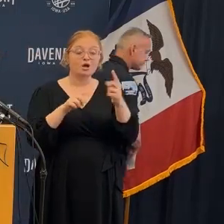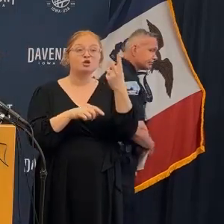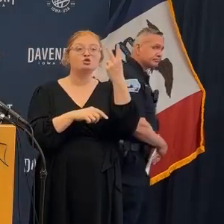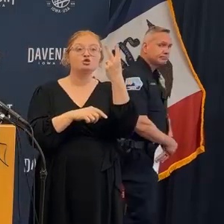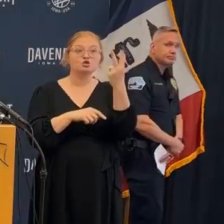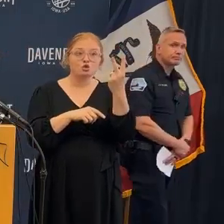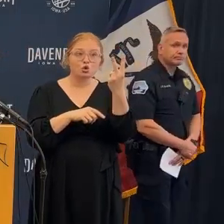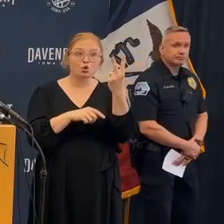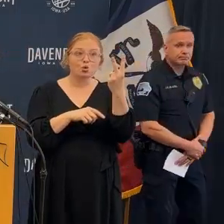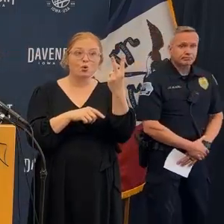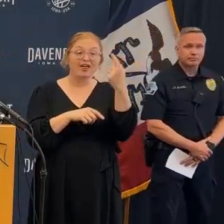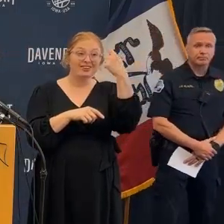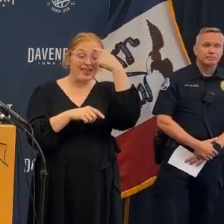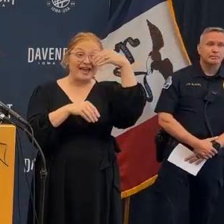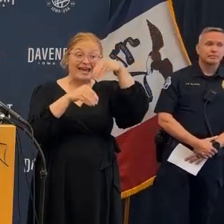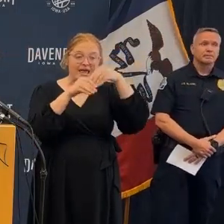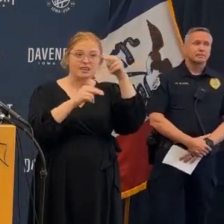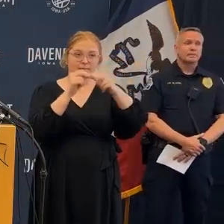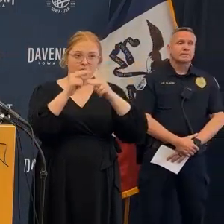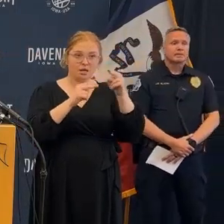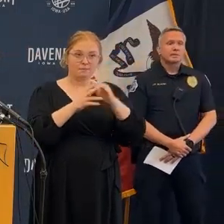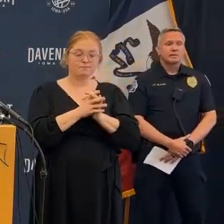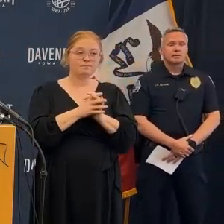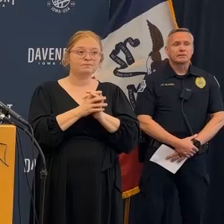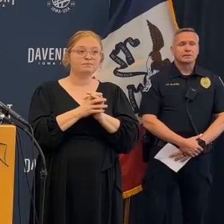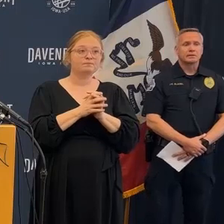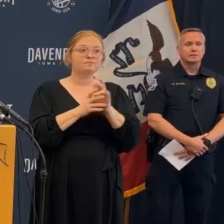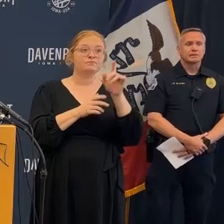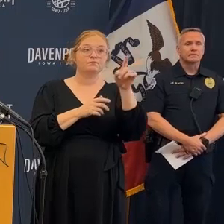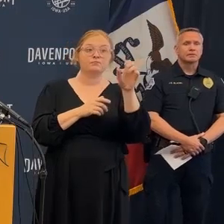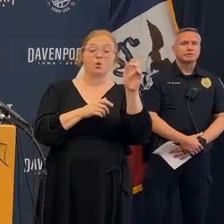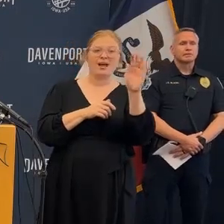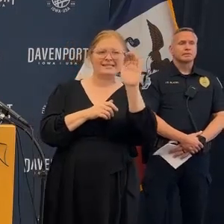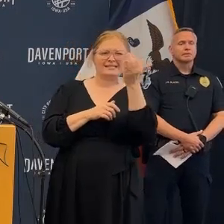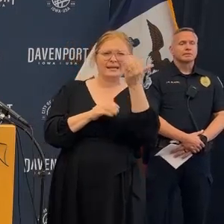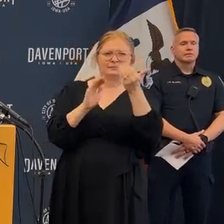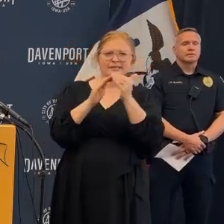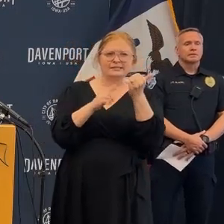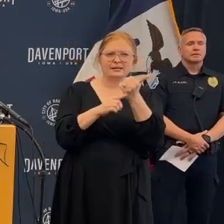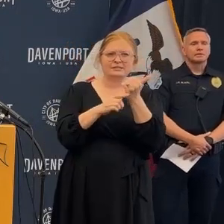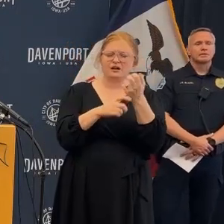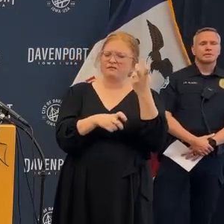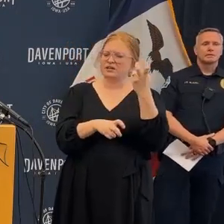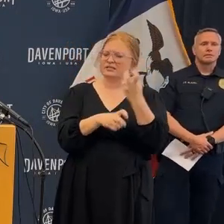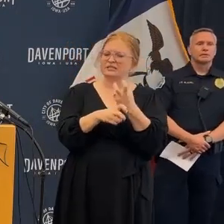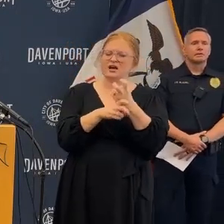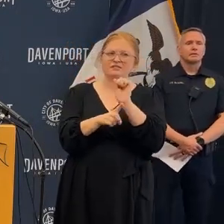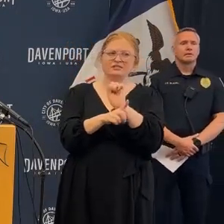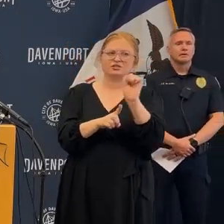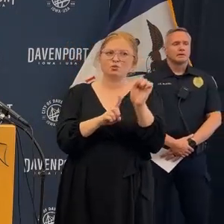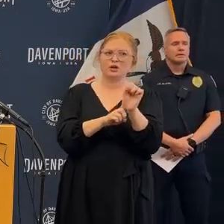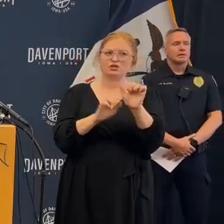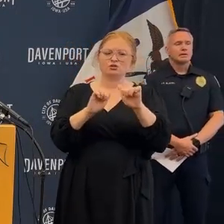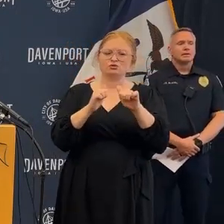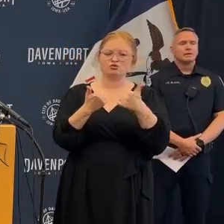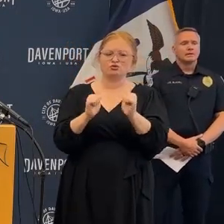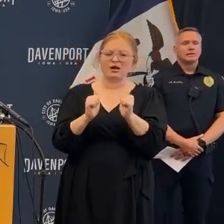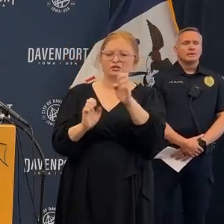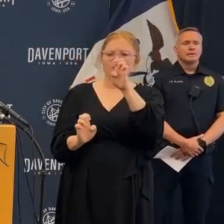they part of that five unaccounted for are they in addition yes there are a part of the five so five